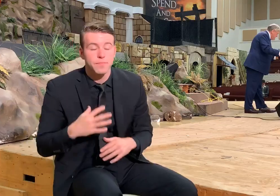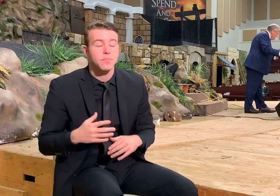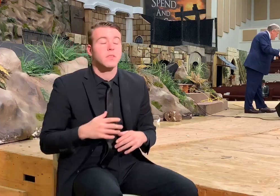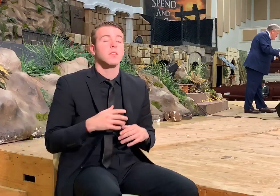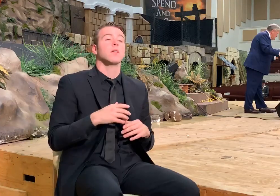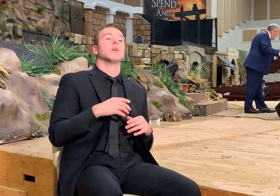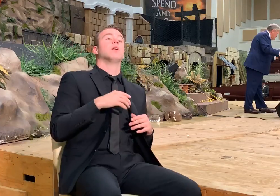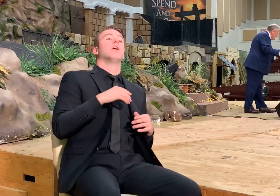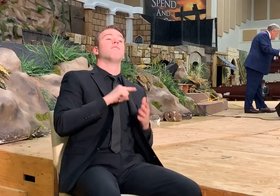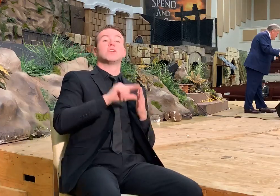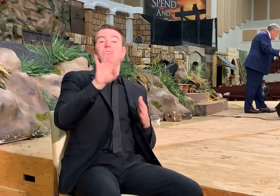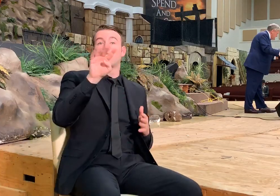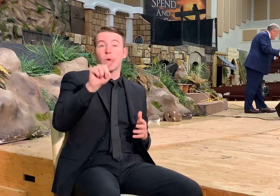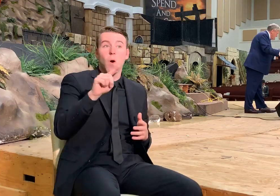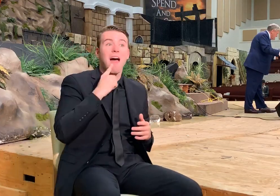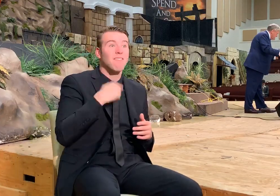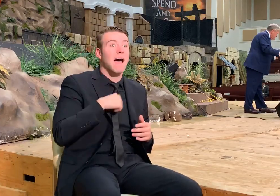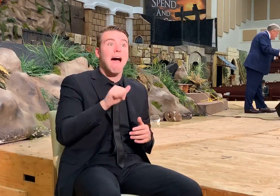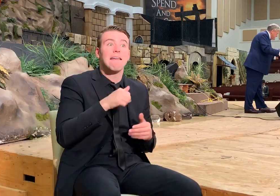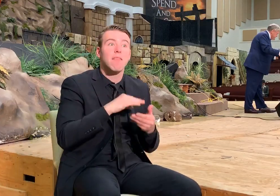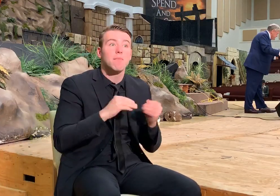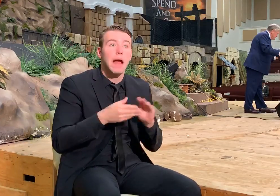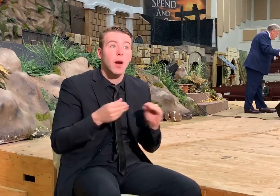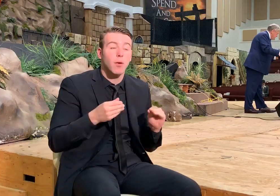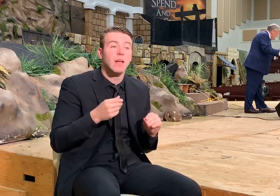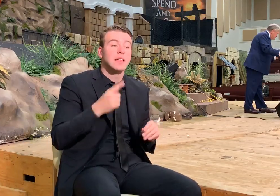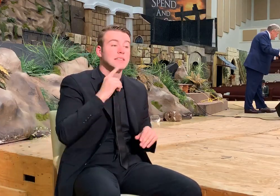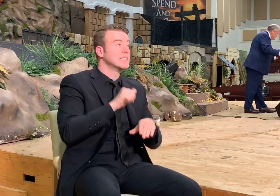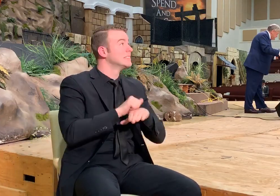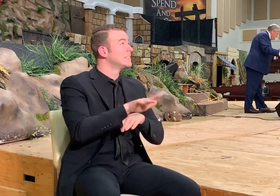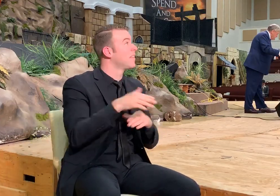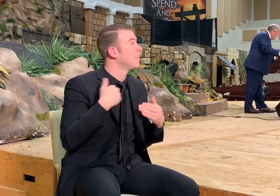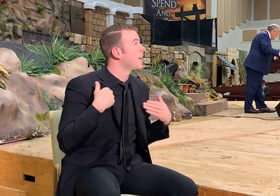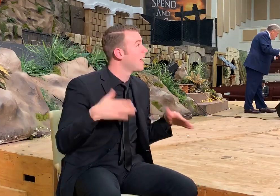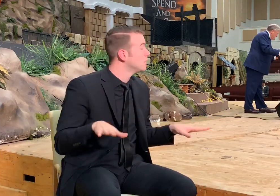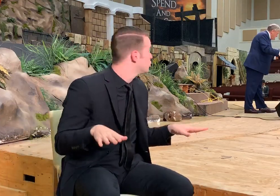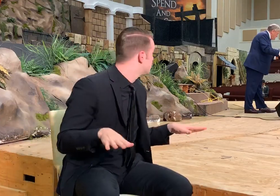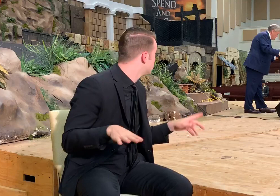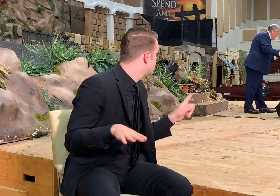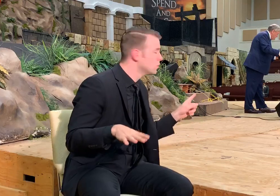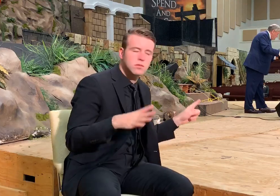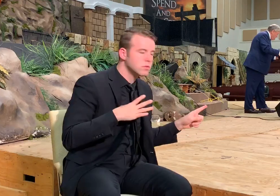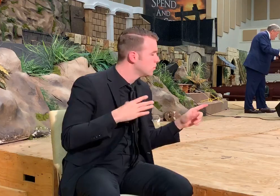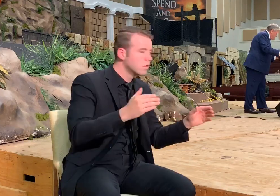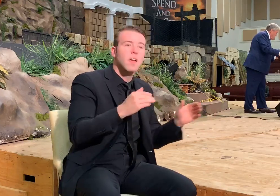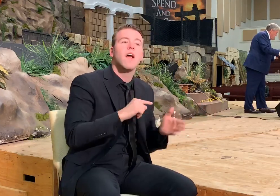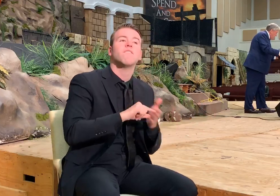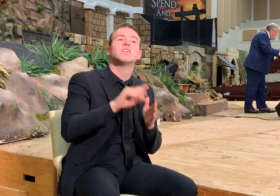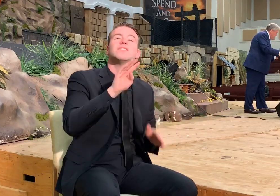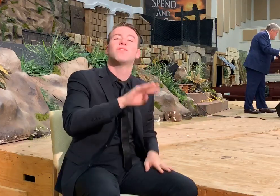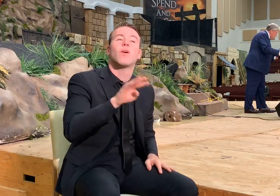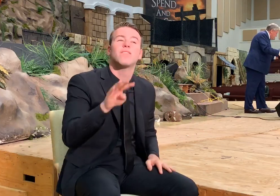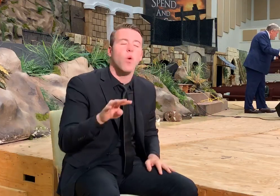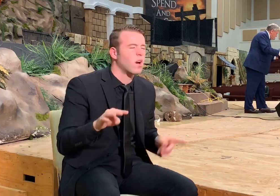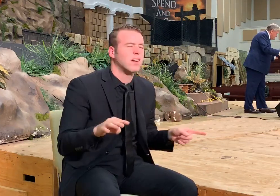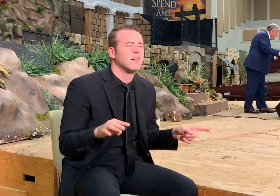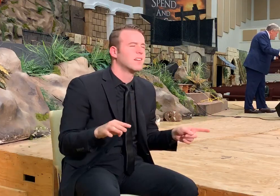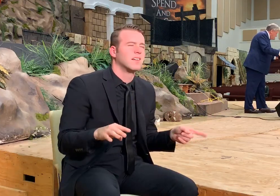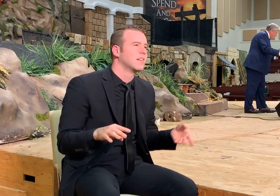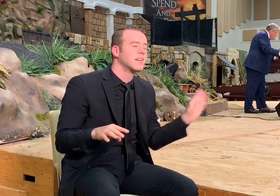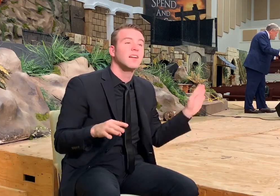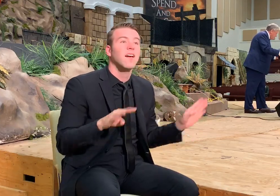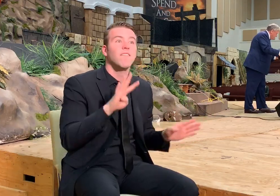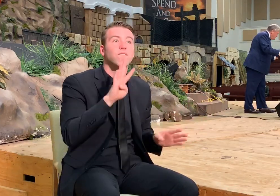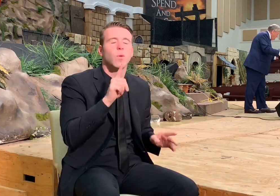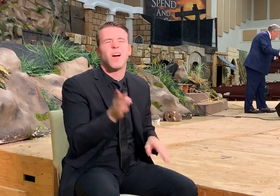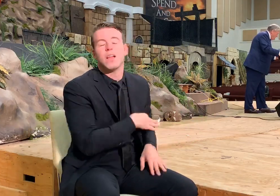here's another parable, shall send forth his angels. Now look at verse 44. We didn't say anything about verse